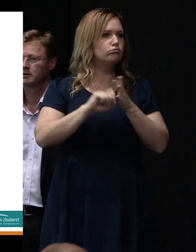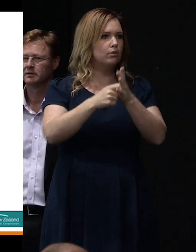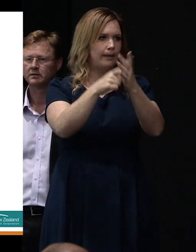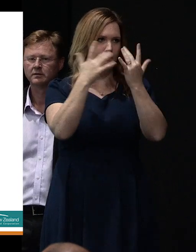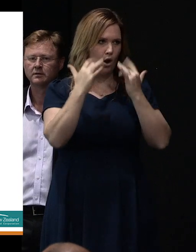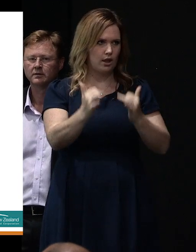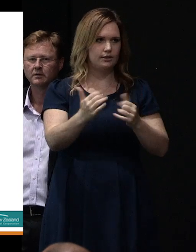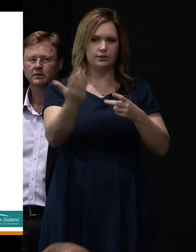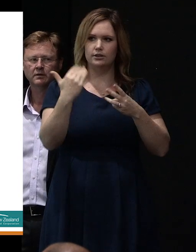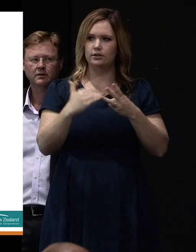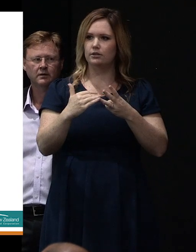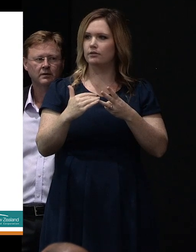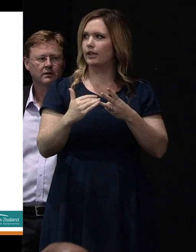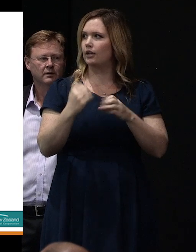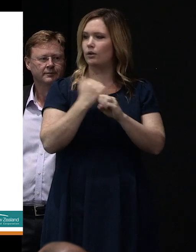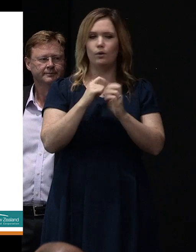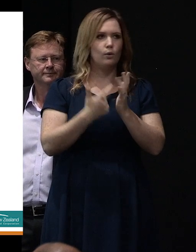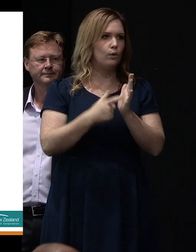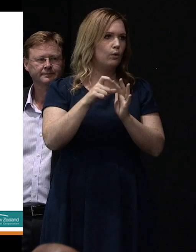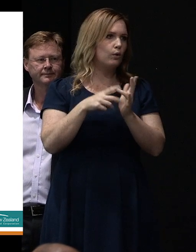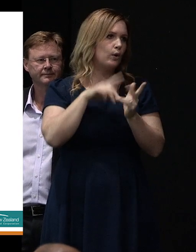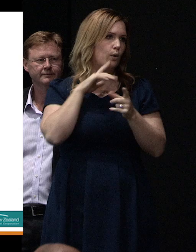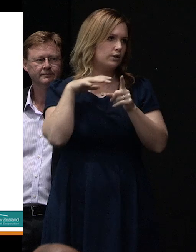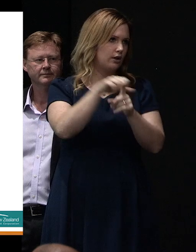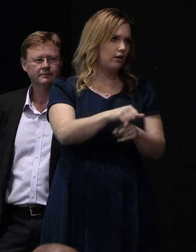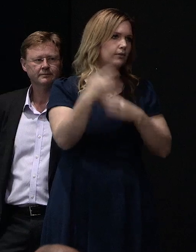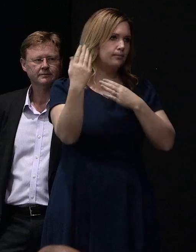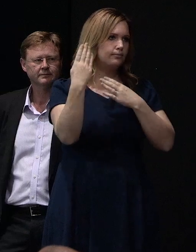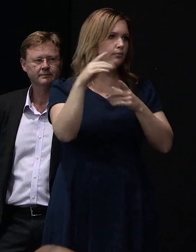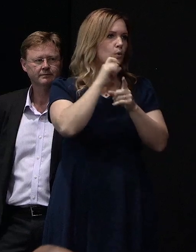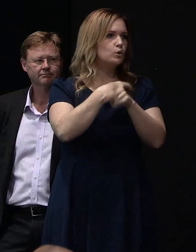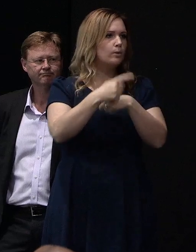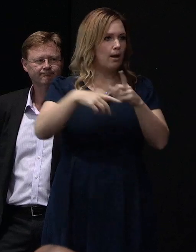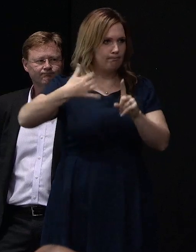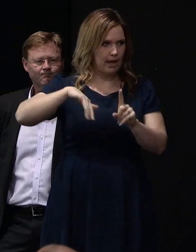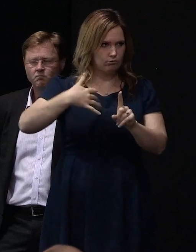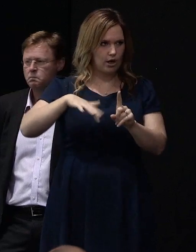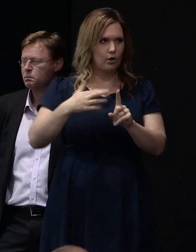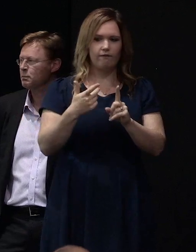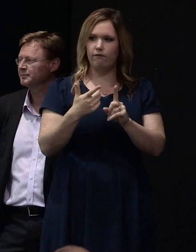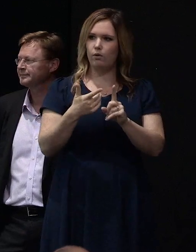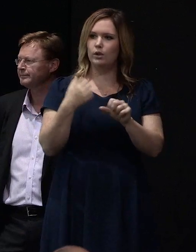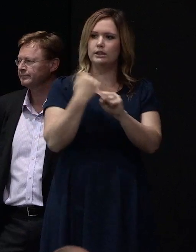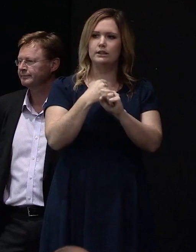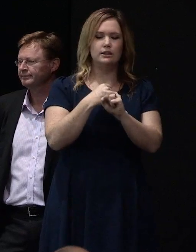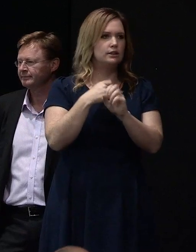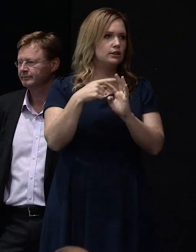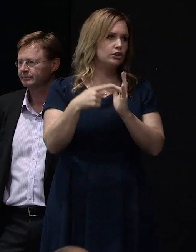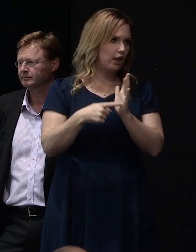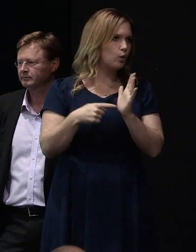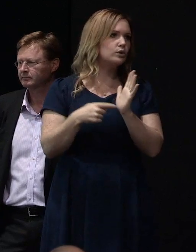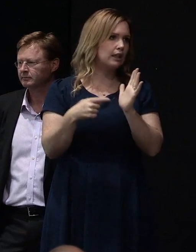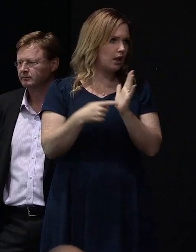And then Gordon will take over and talk about the background on the geotechnical side, a bit more